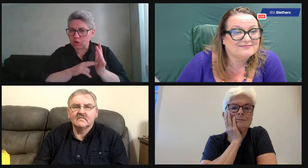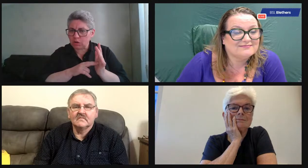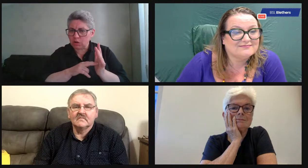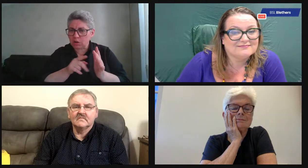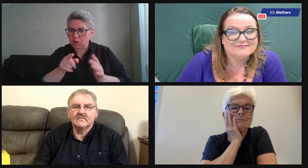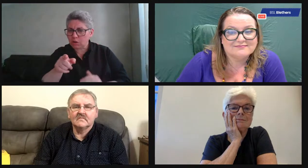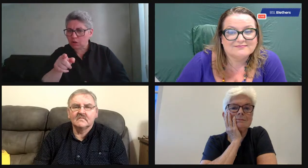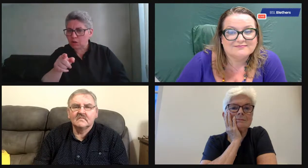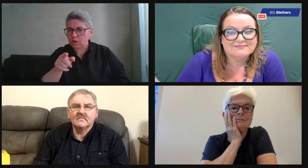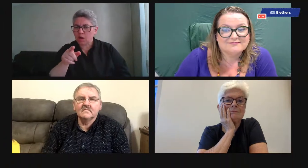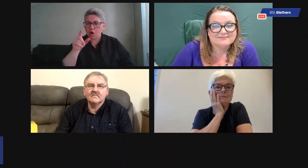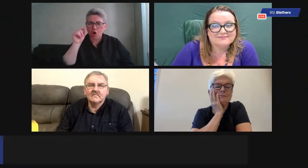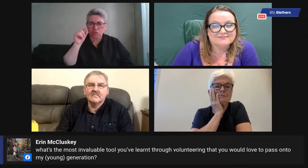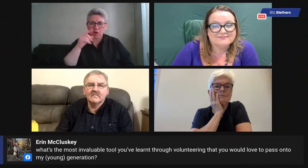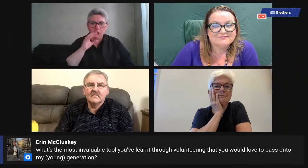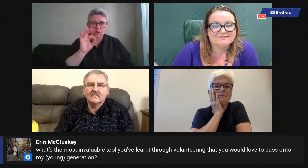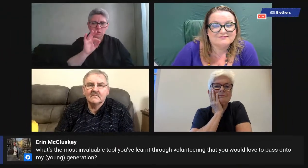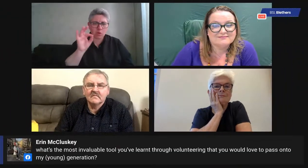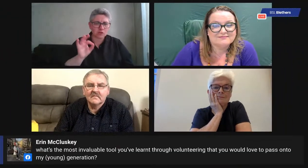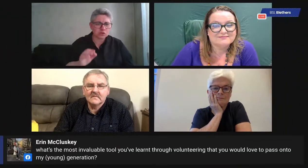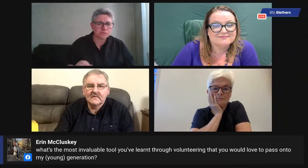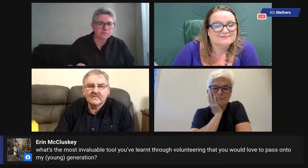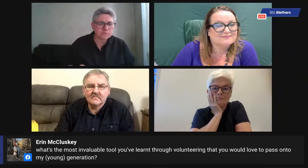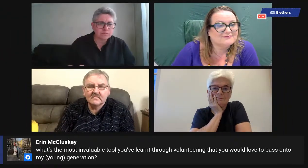we have another question now from Erin McCluskey.